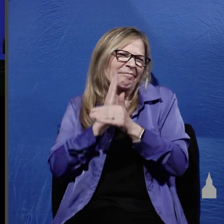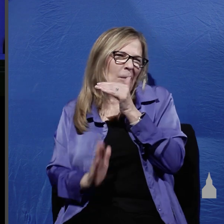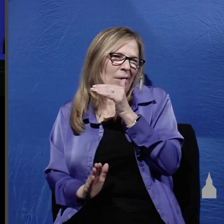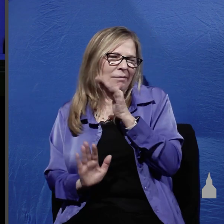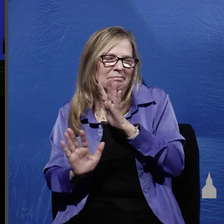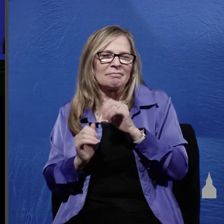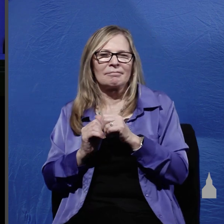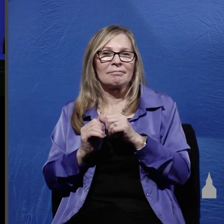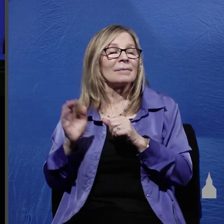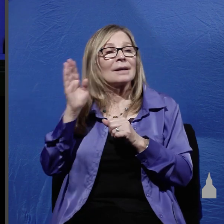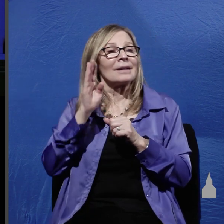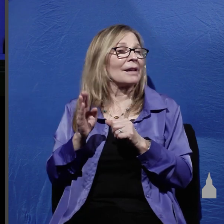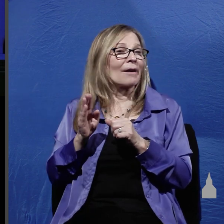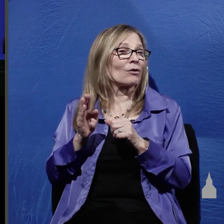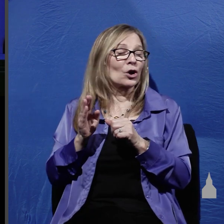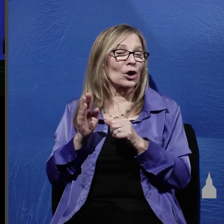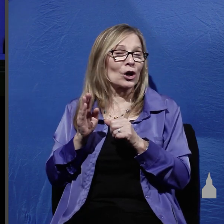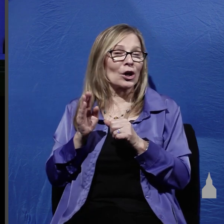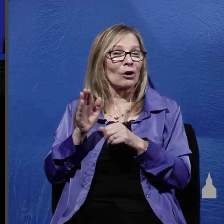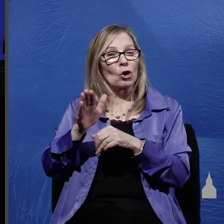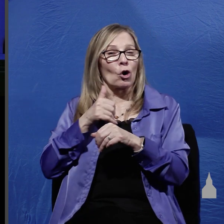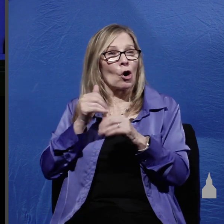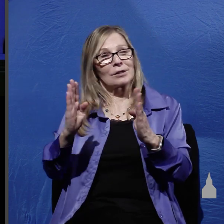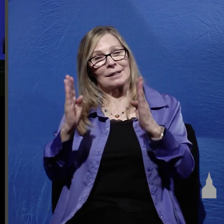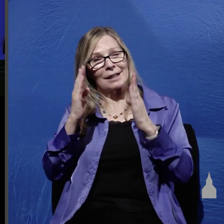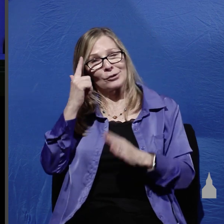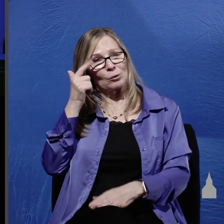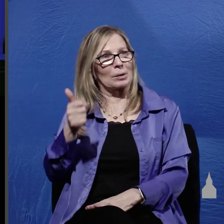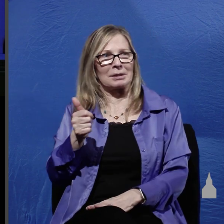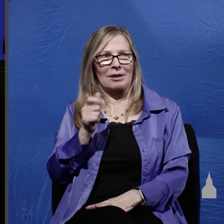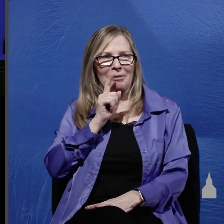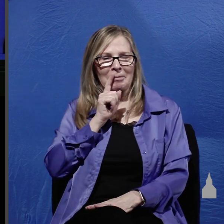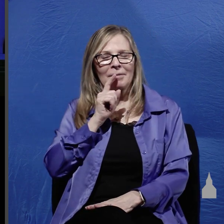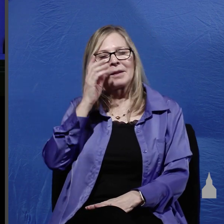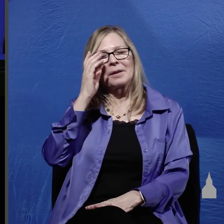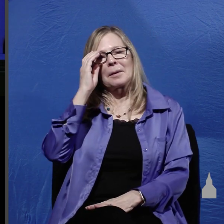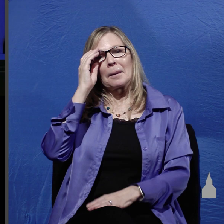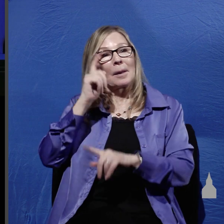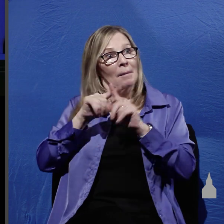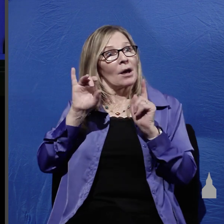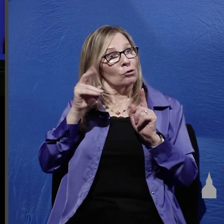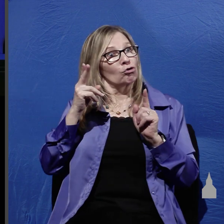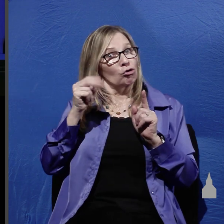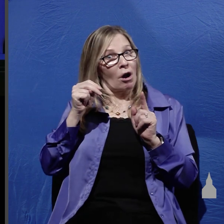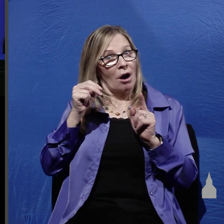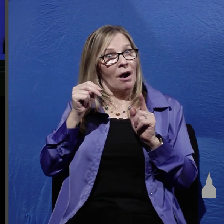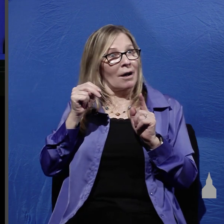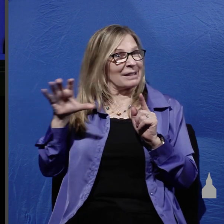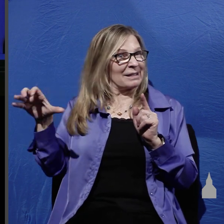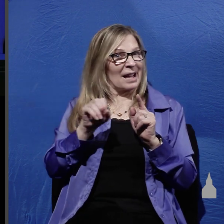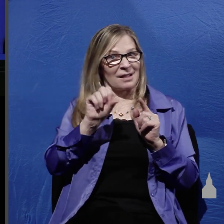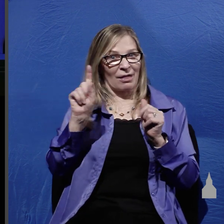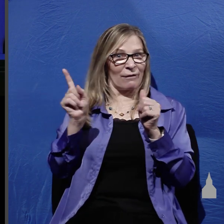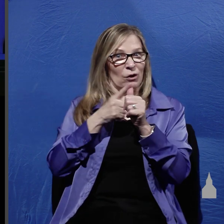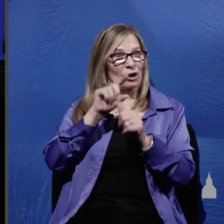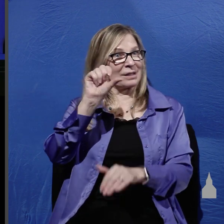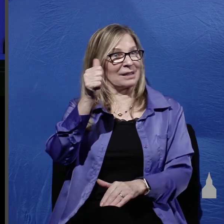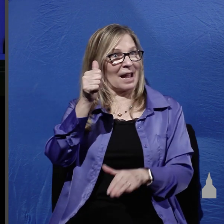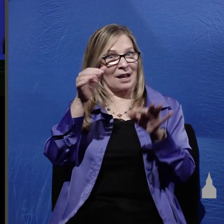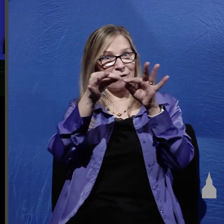never calls attention to himself but John does take the first ten verses of this chapter to tell us how